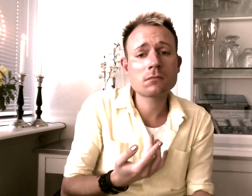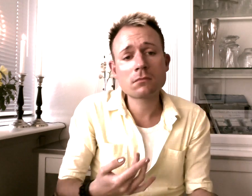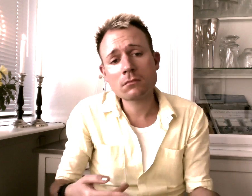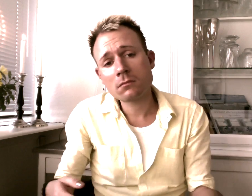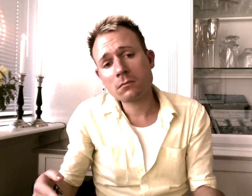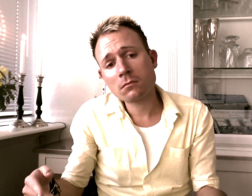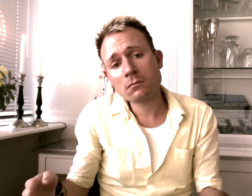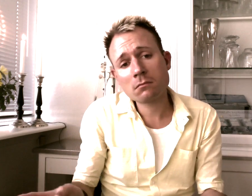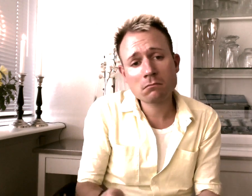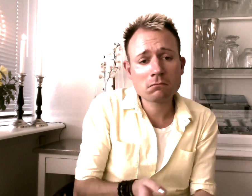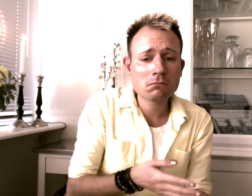You're Can't